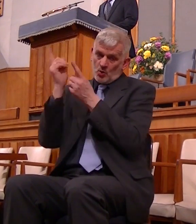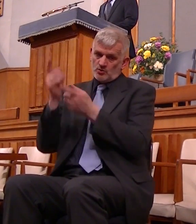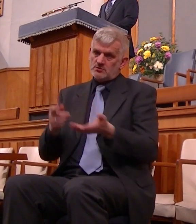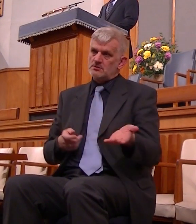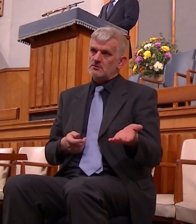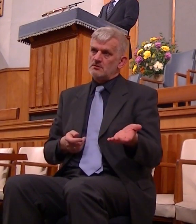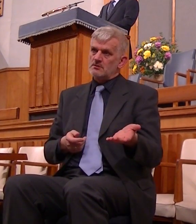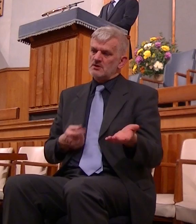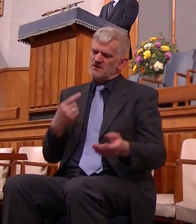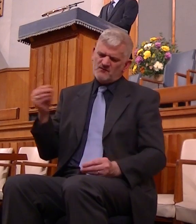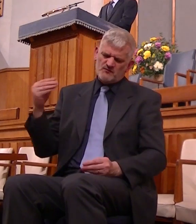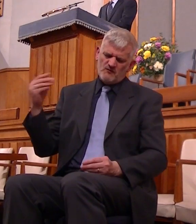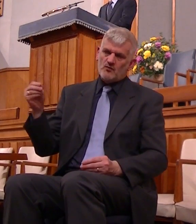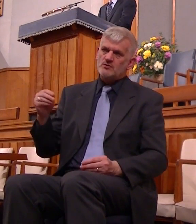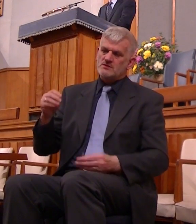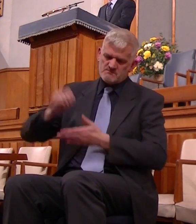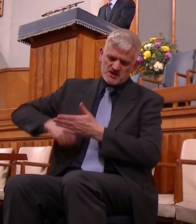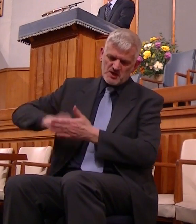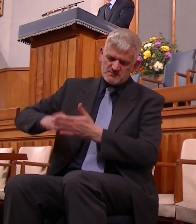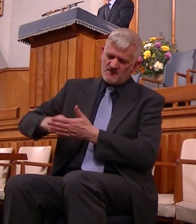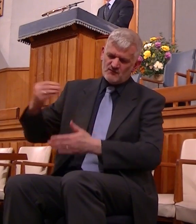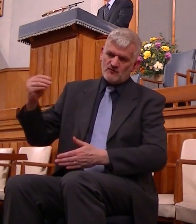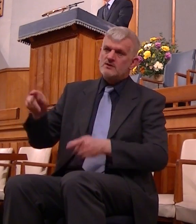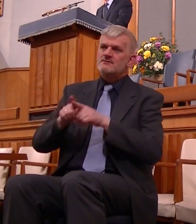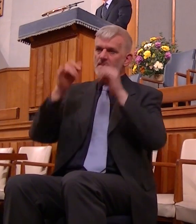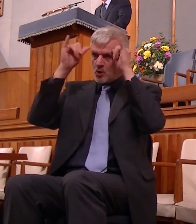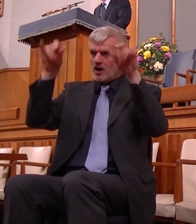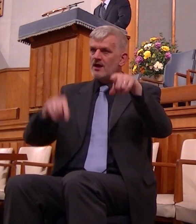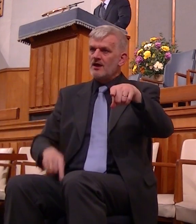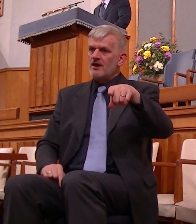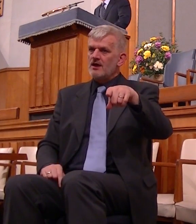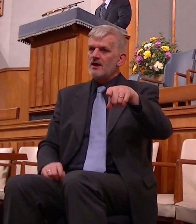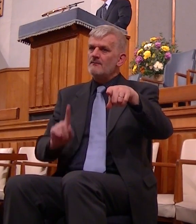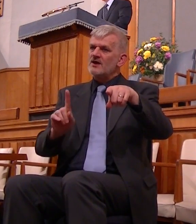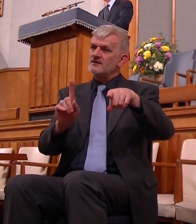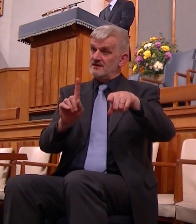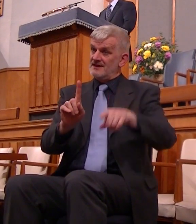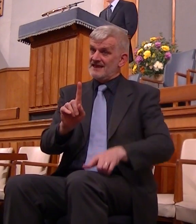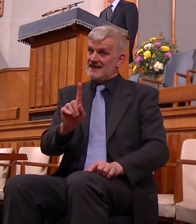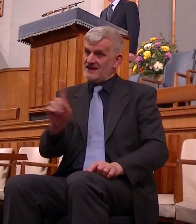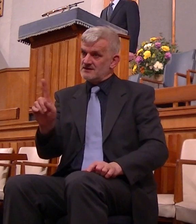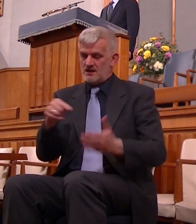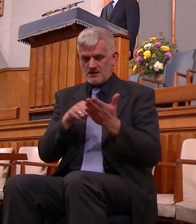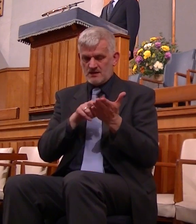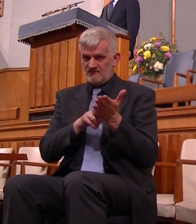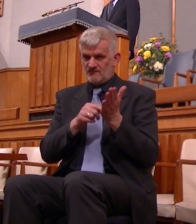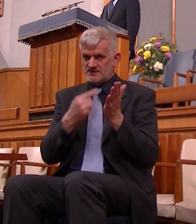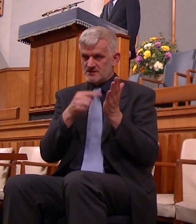made you but we won't respond we're like that untamed bull but then the passage goes on to say